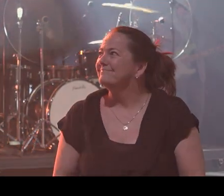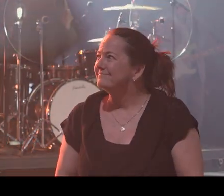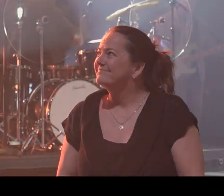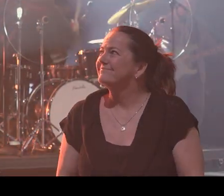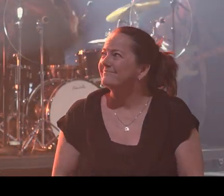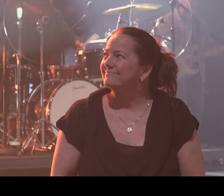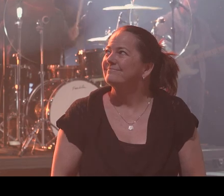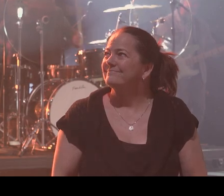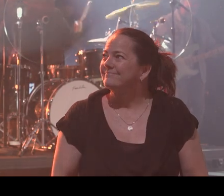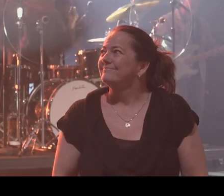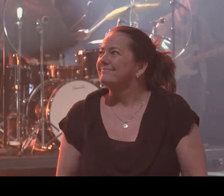Thank you, God.